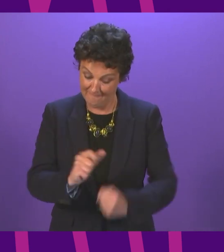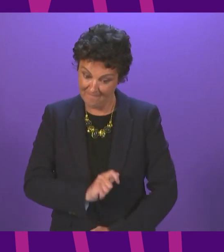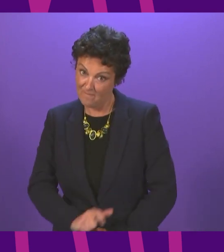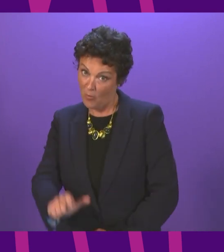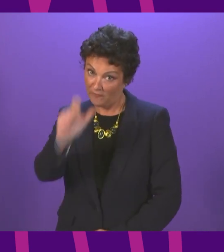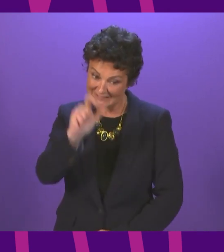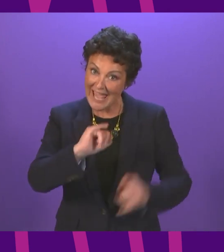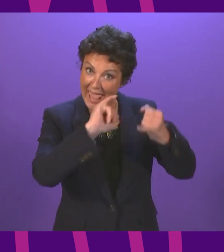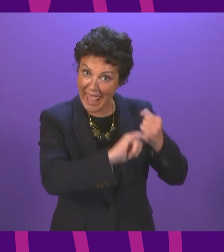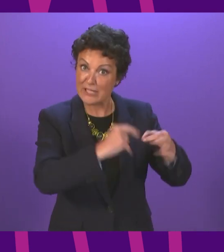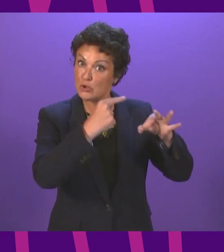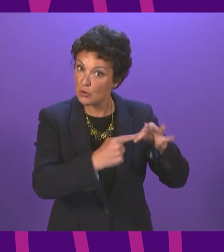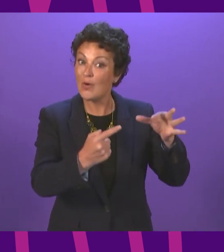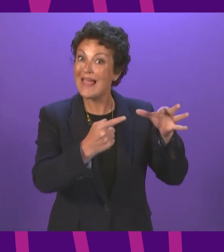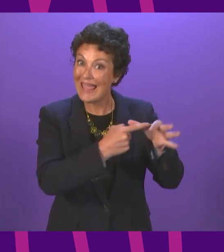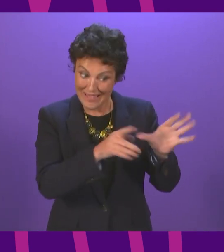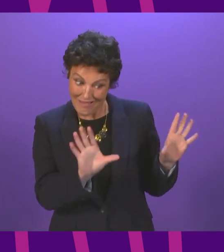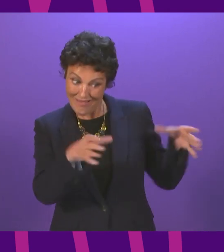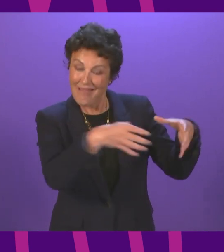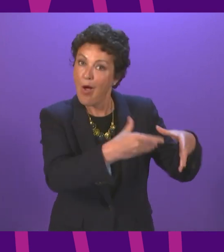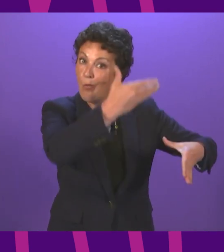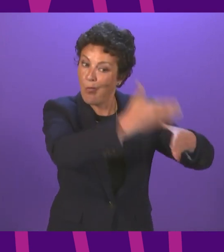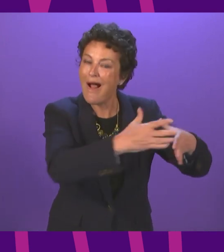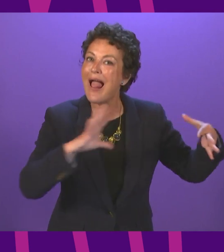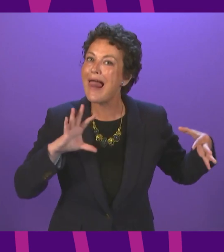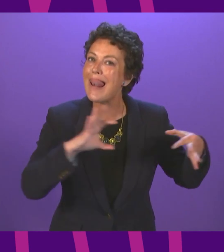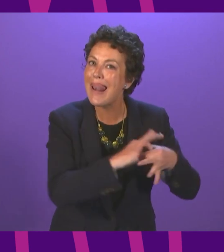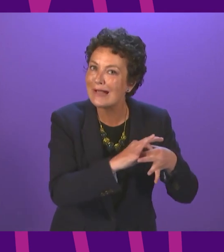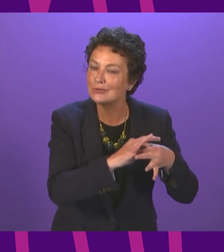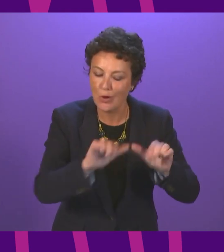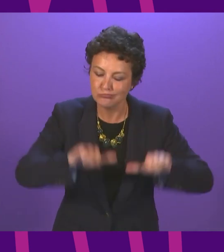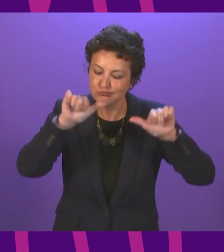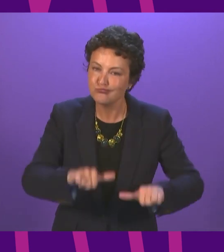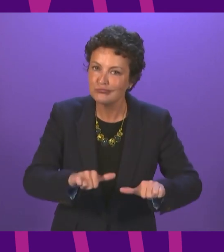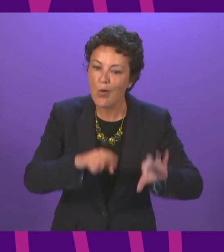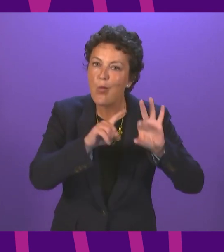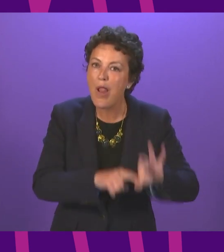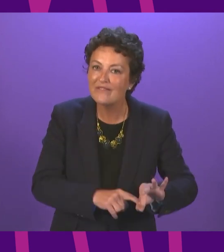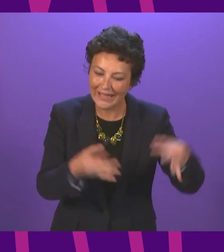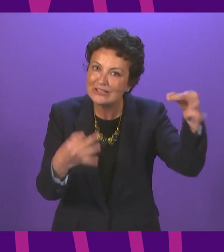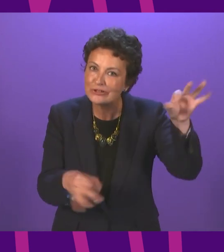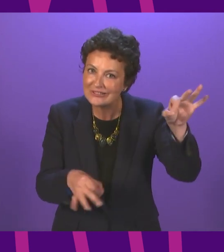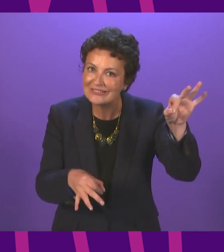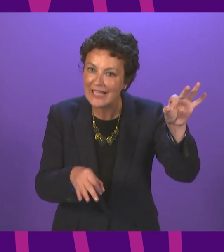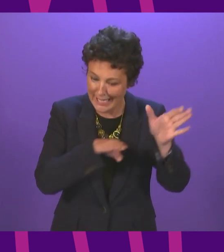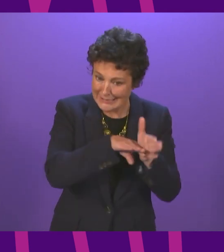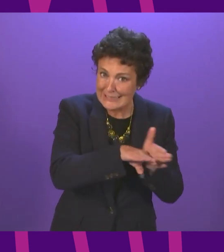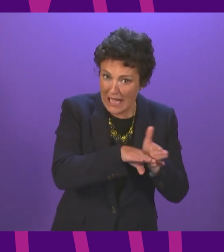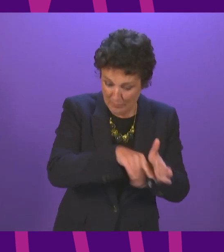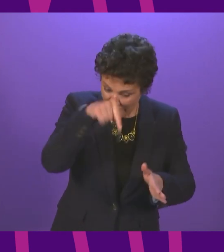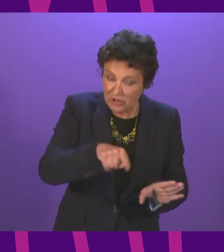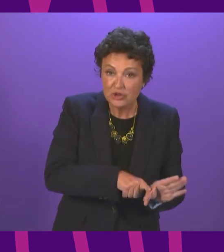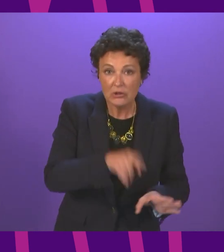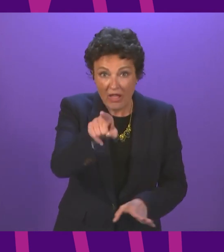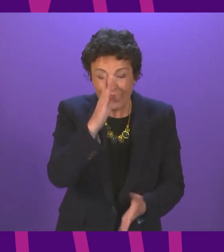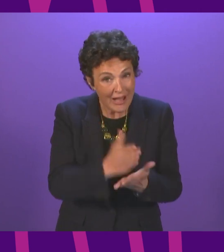SQA's work around the certification of qualifications this year. And that's a really important message for every young person waiting on their grades.